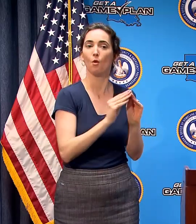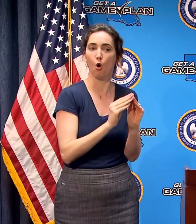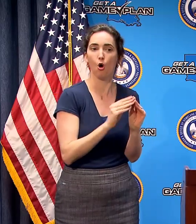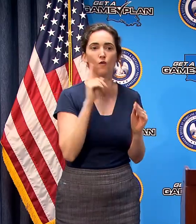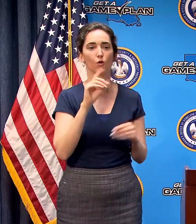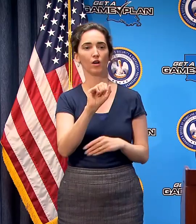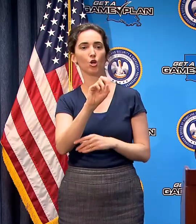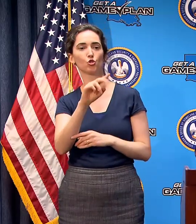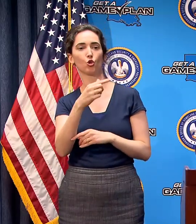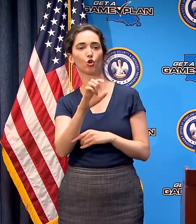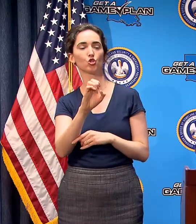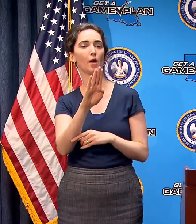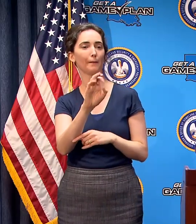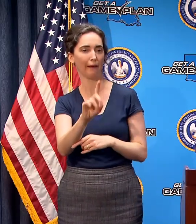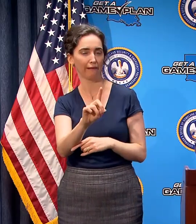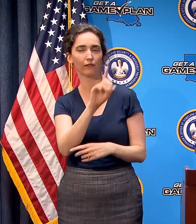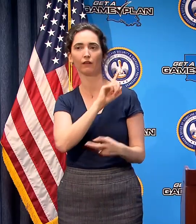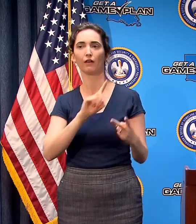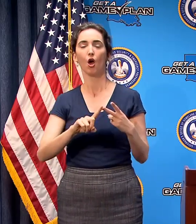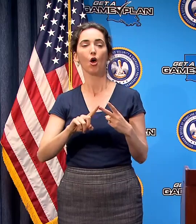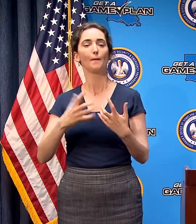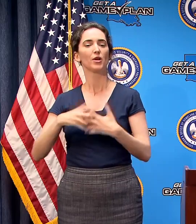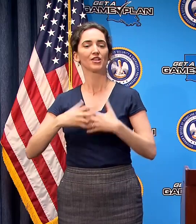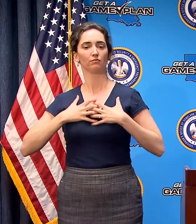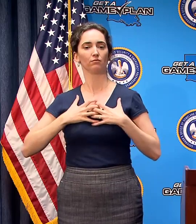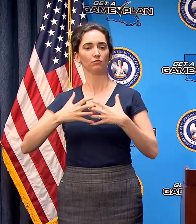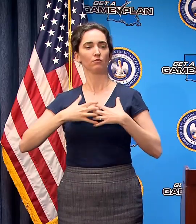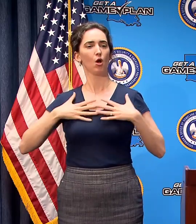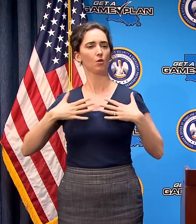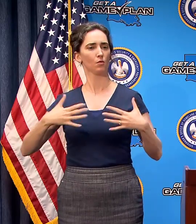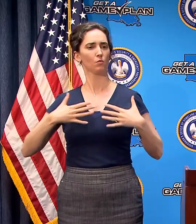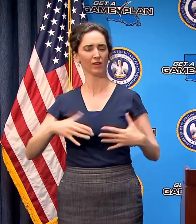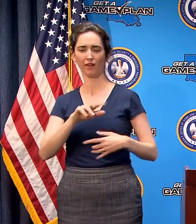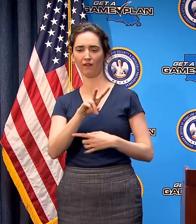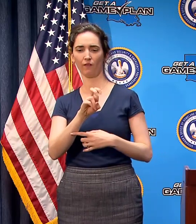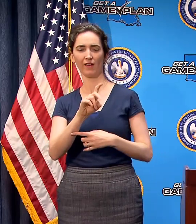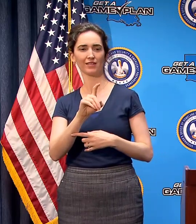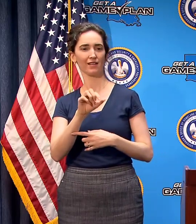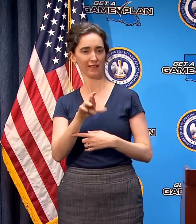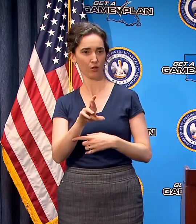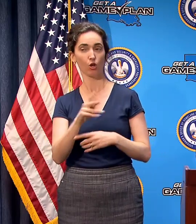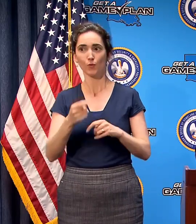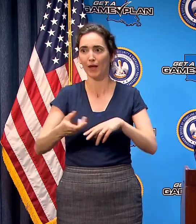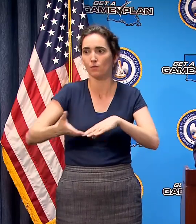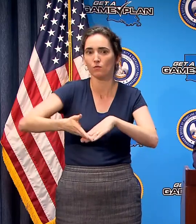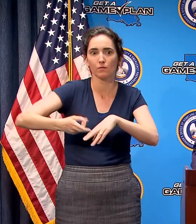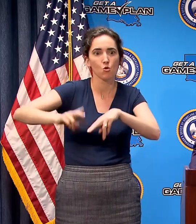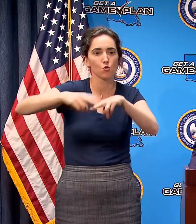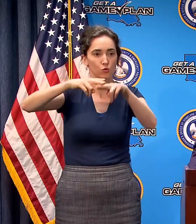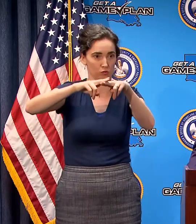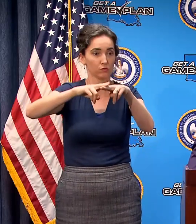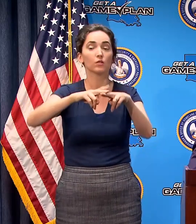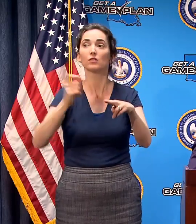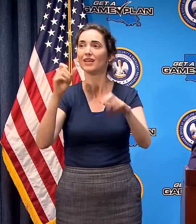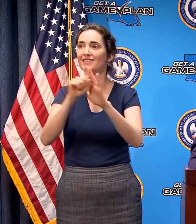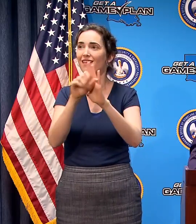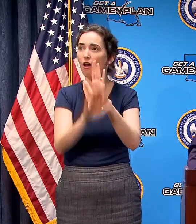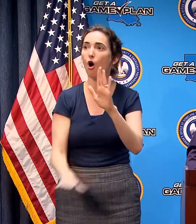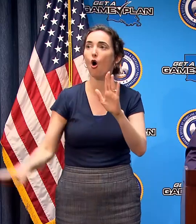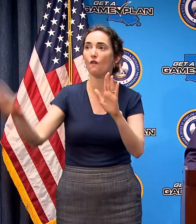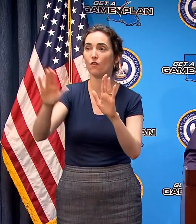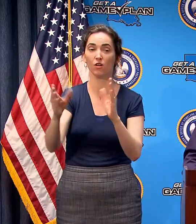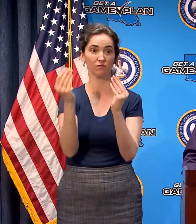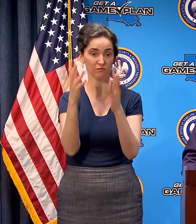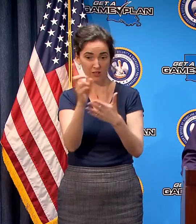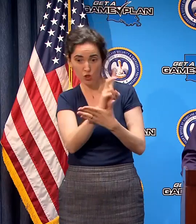beds for ventilators and so forth and doing this throughout the state and within the next two weeks we expect to bring online over 200